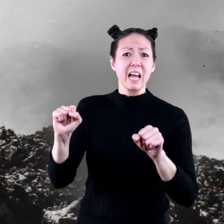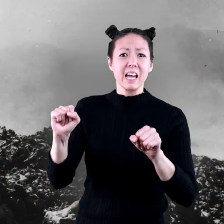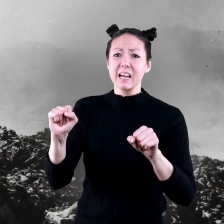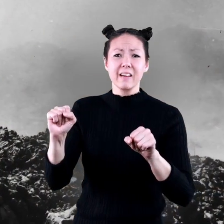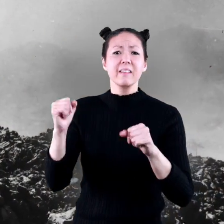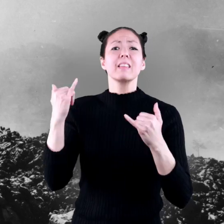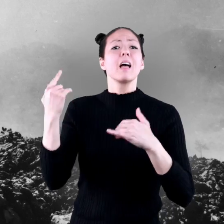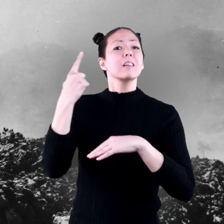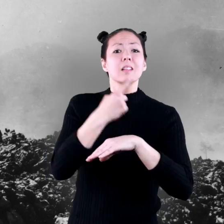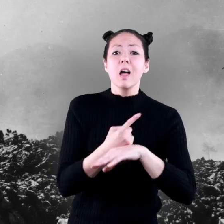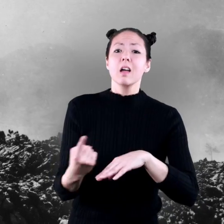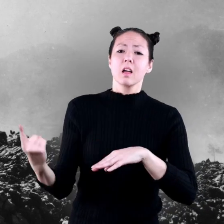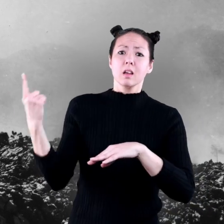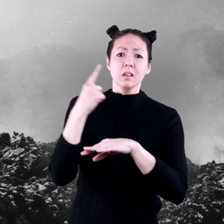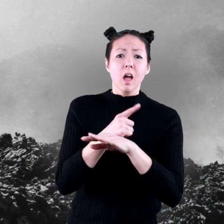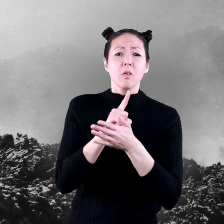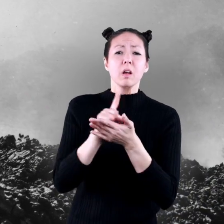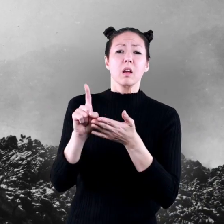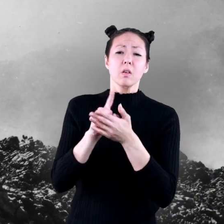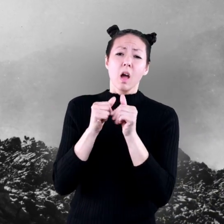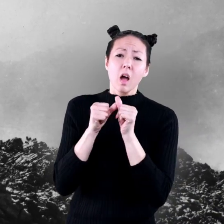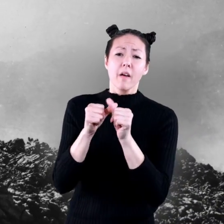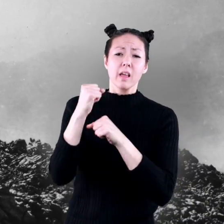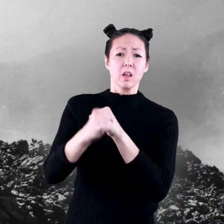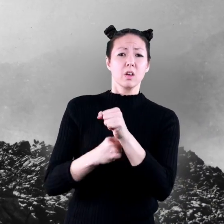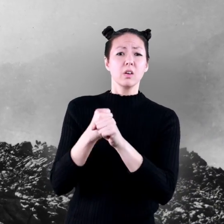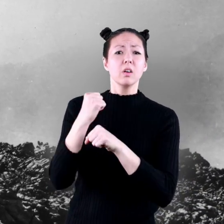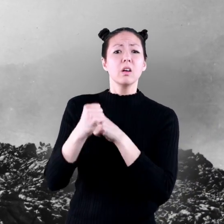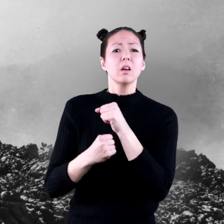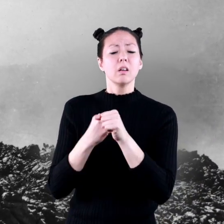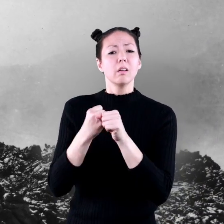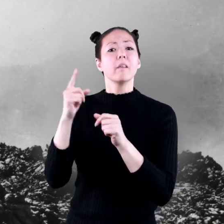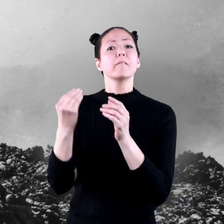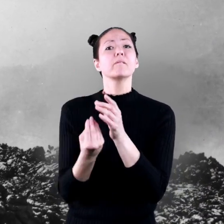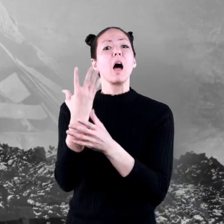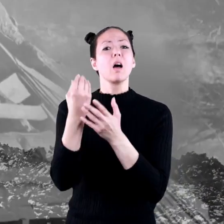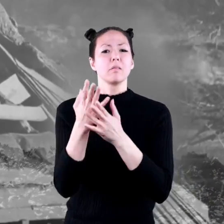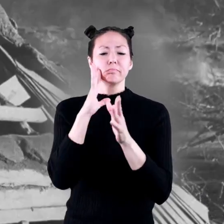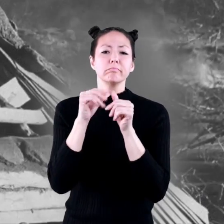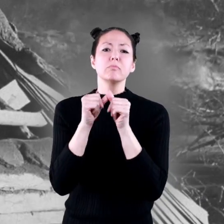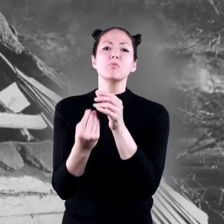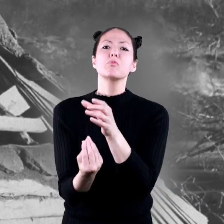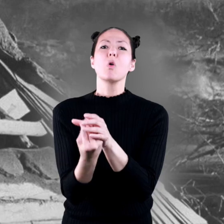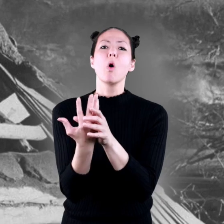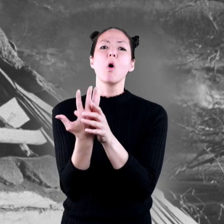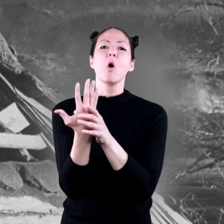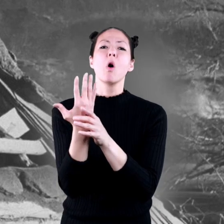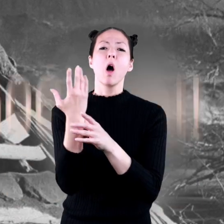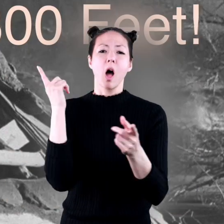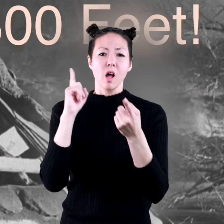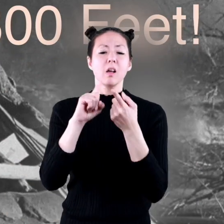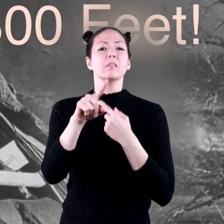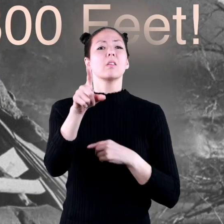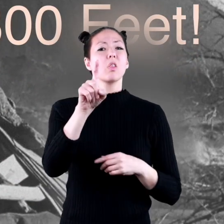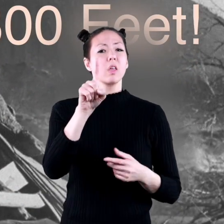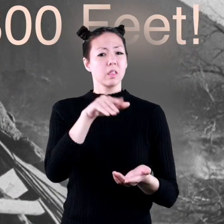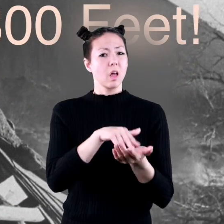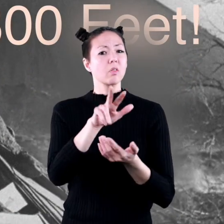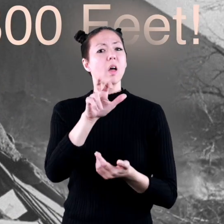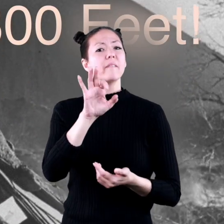Through the days and weeks and years that followed, the volcano would continue to grow to over 1,300 feet